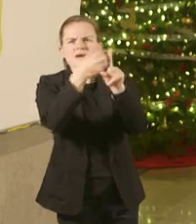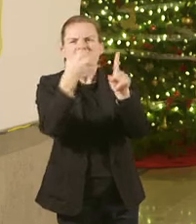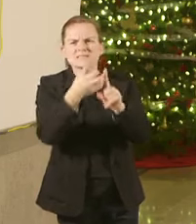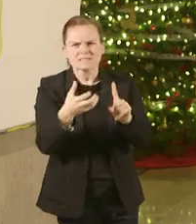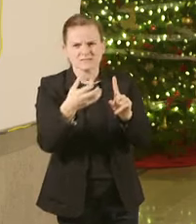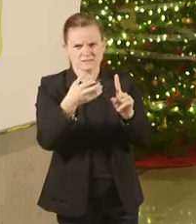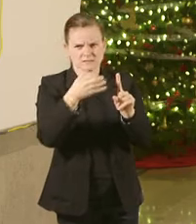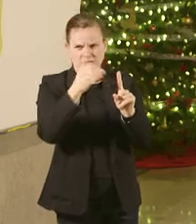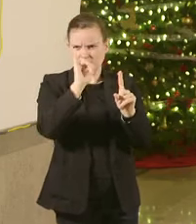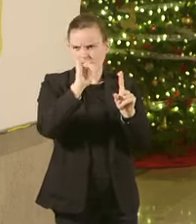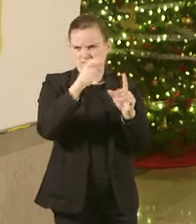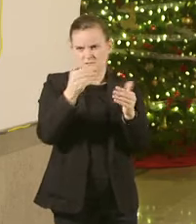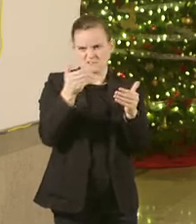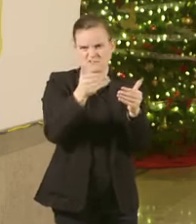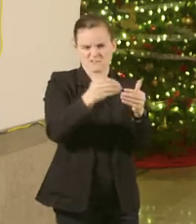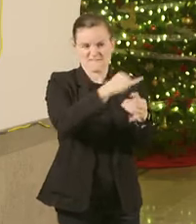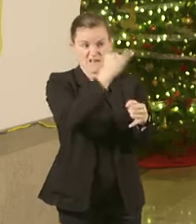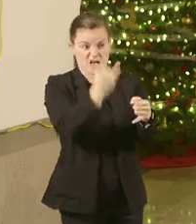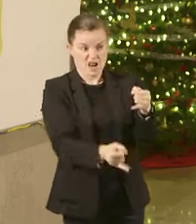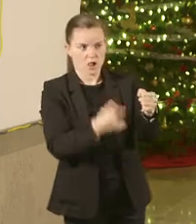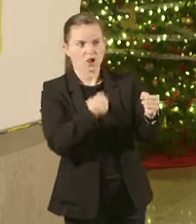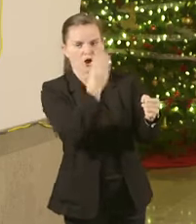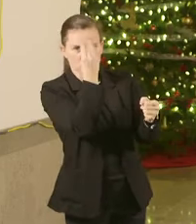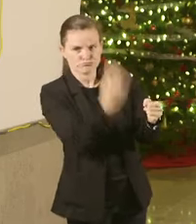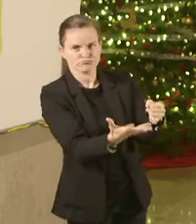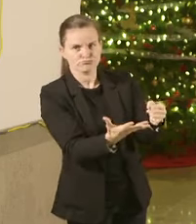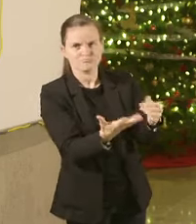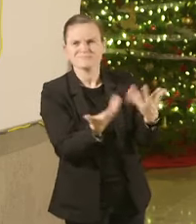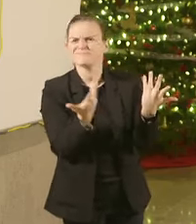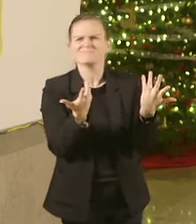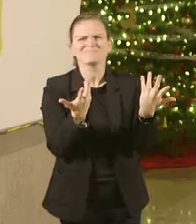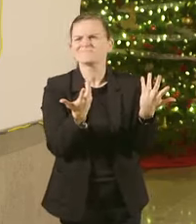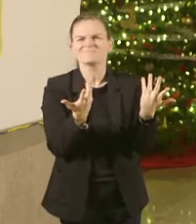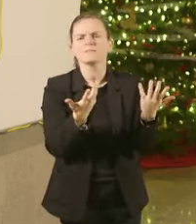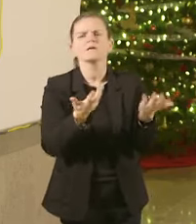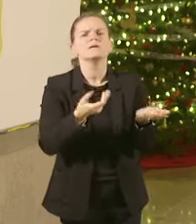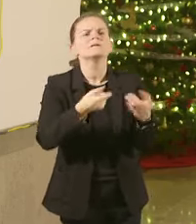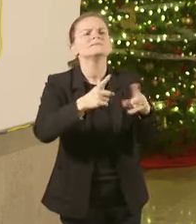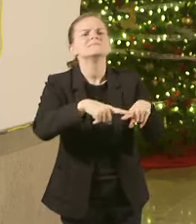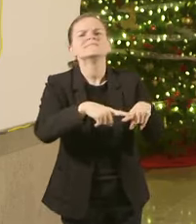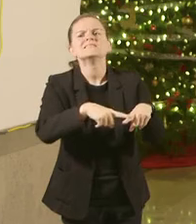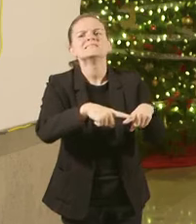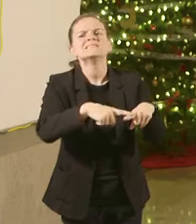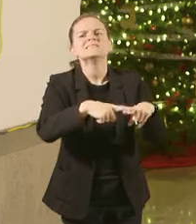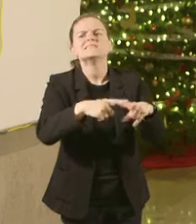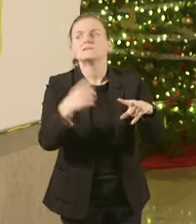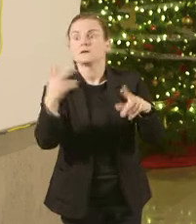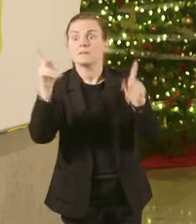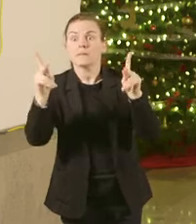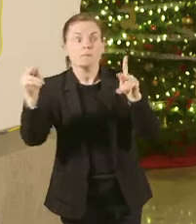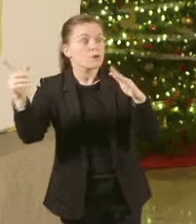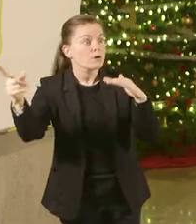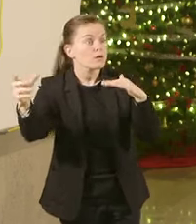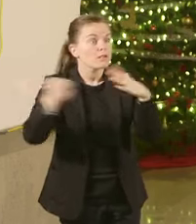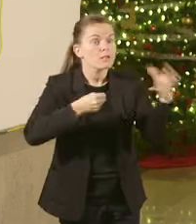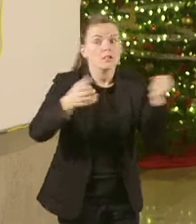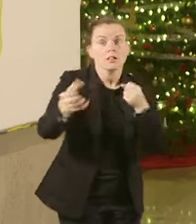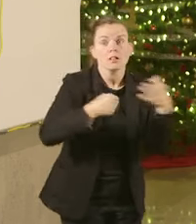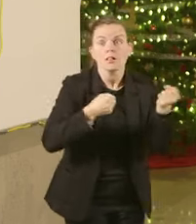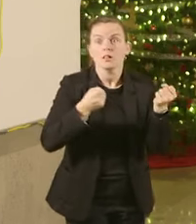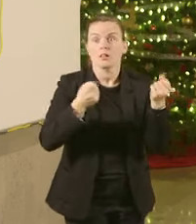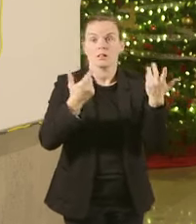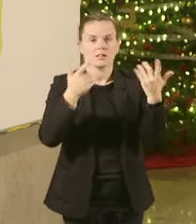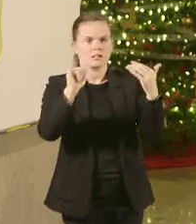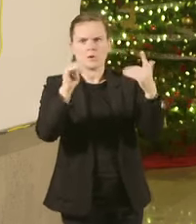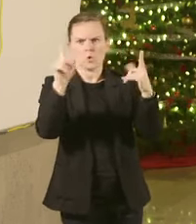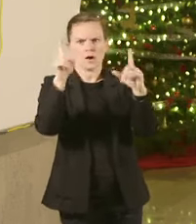of finalized It all depends on how many how much people you're going to bring in And at what stages you bring that in But we'll